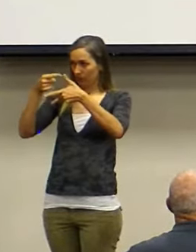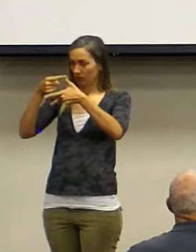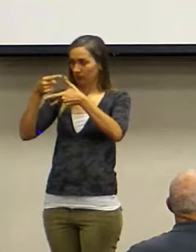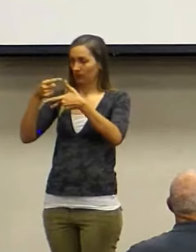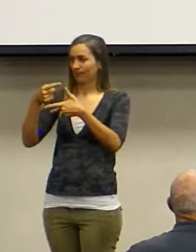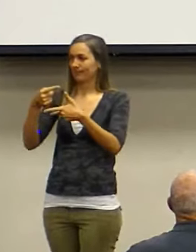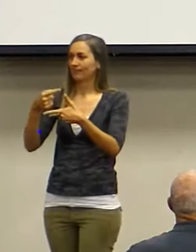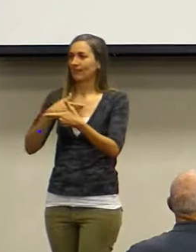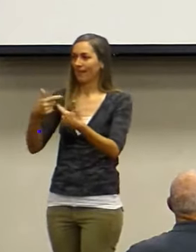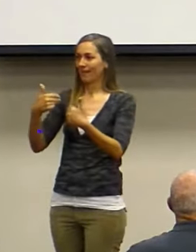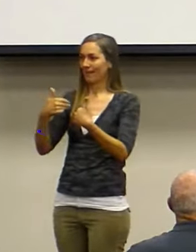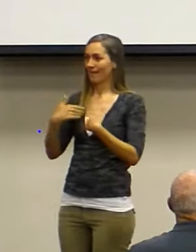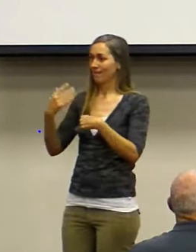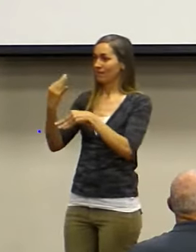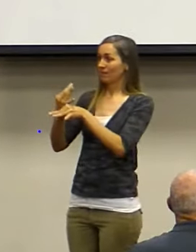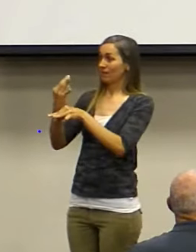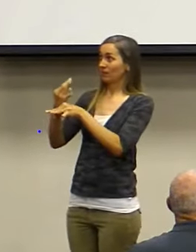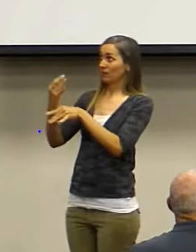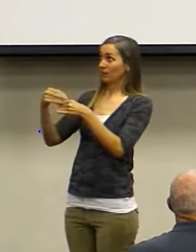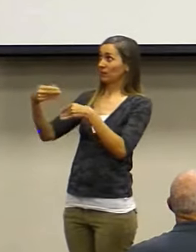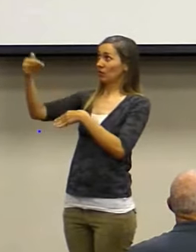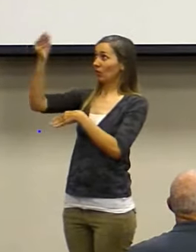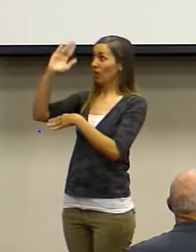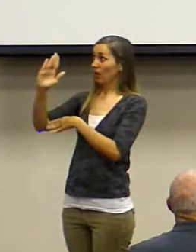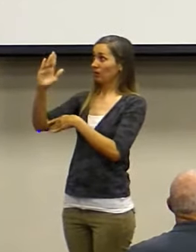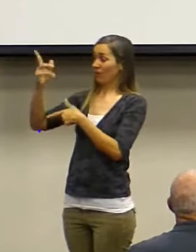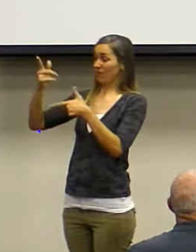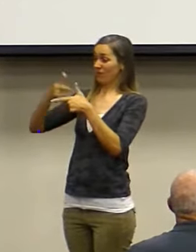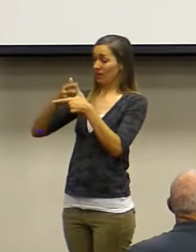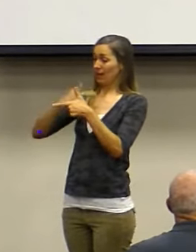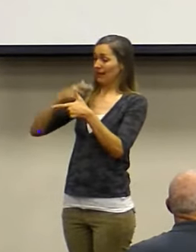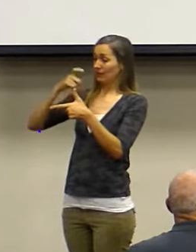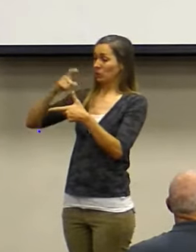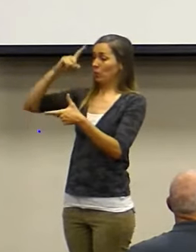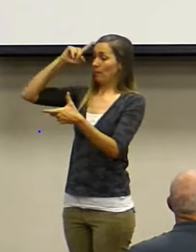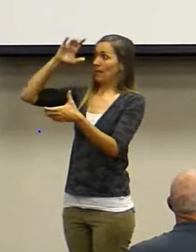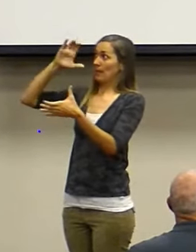God, I must first believe and trust in him.